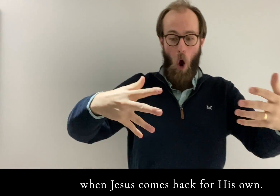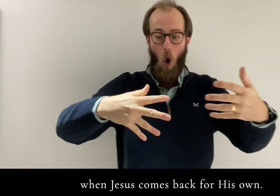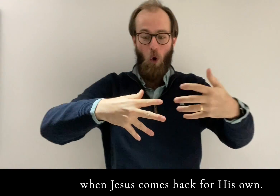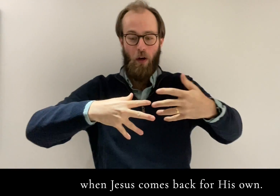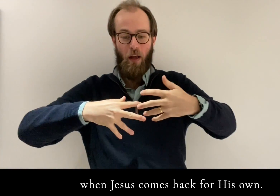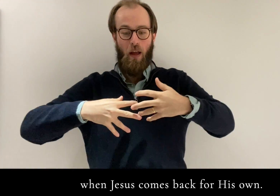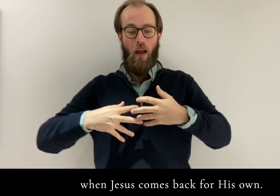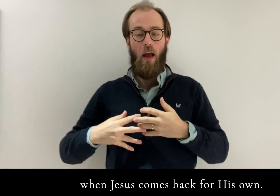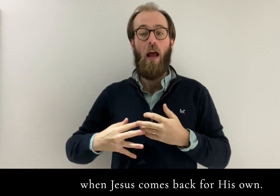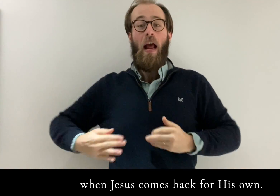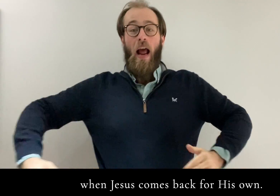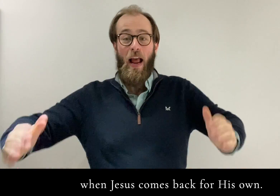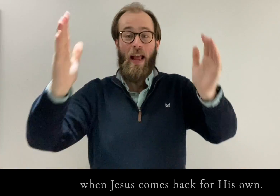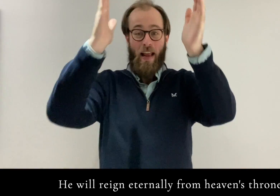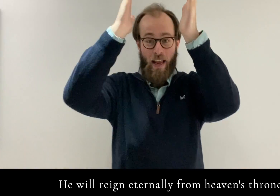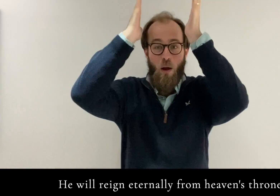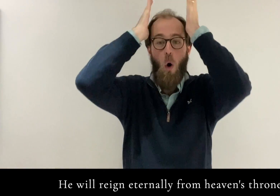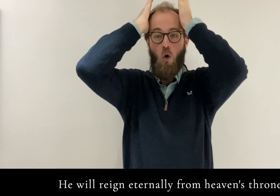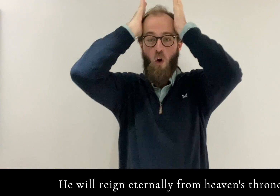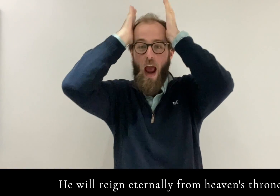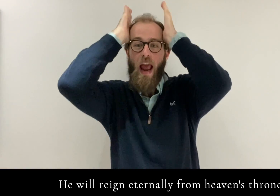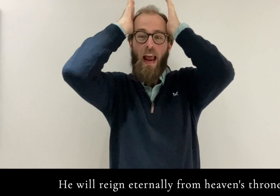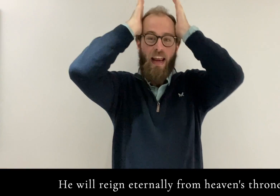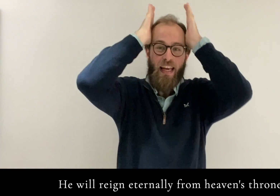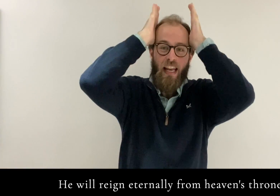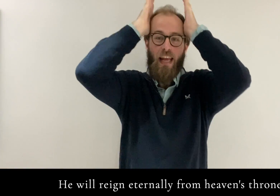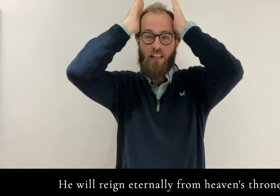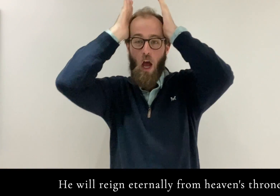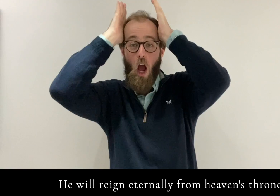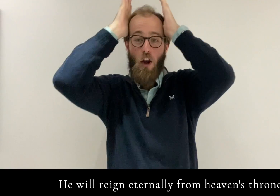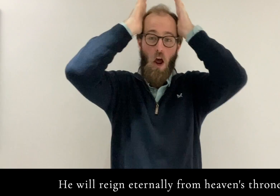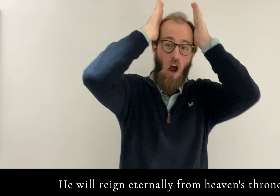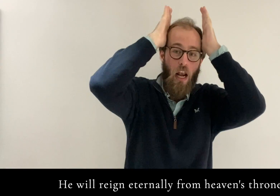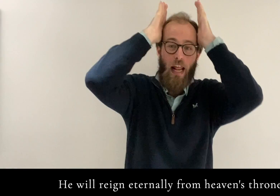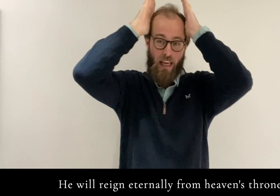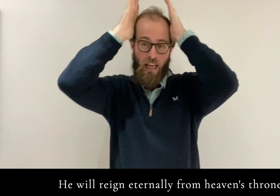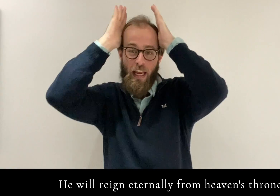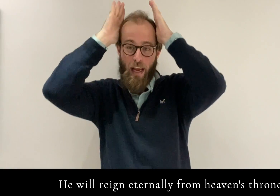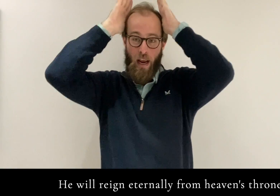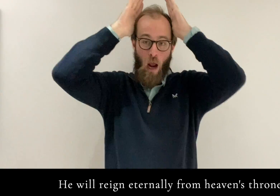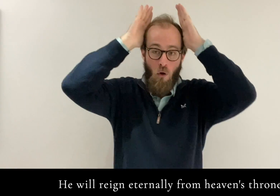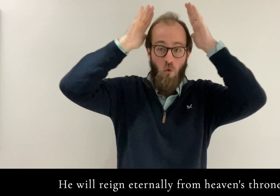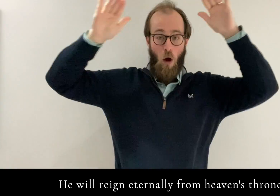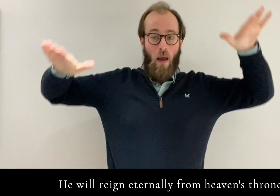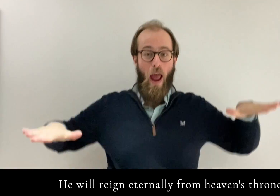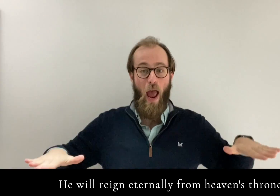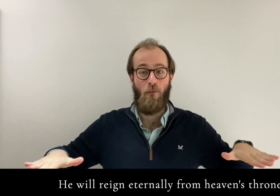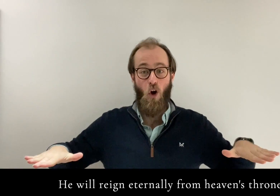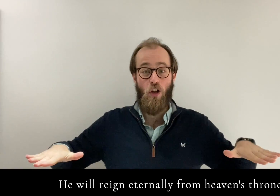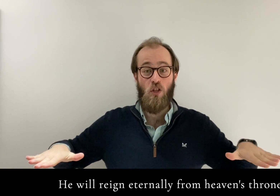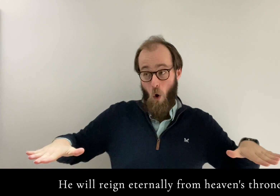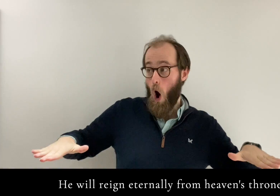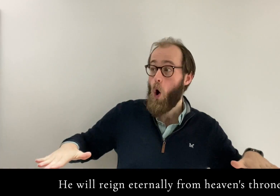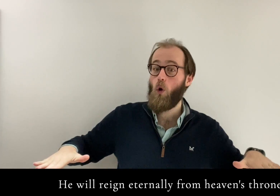own He will reign eternally From heaven's throne